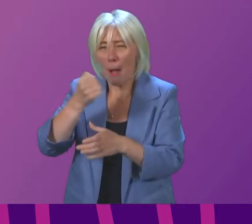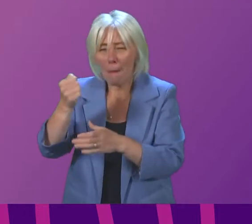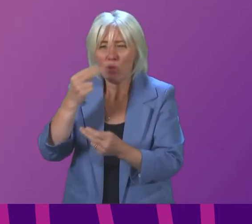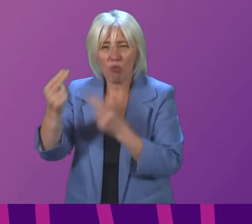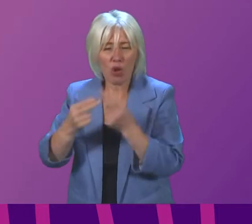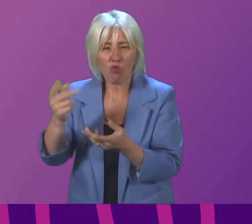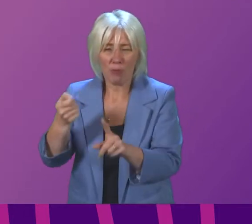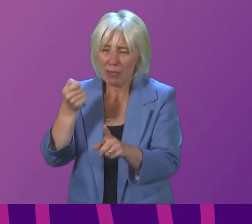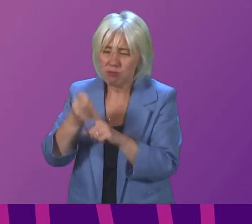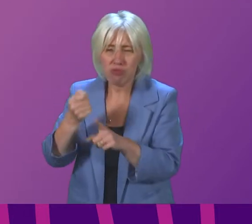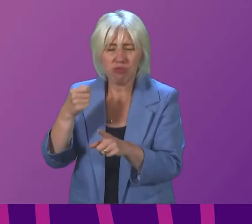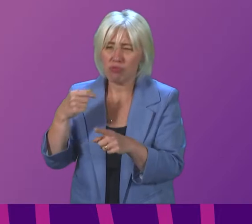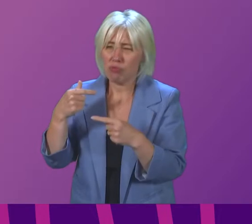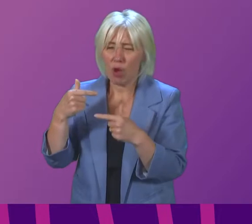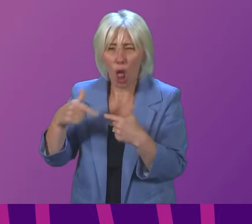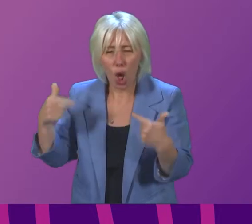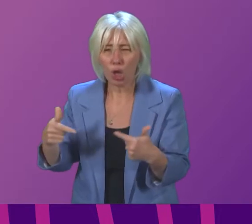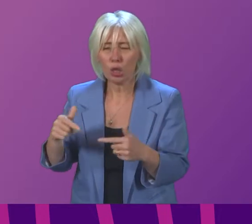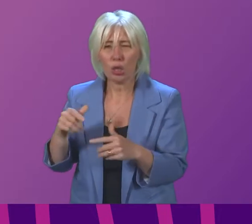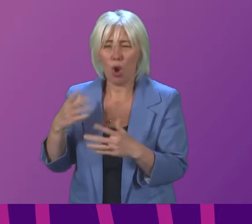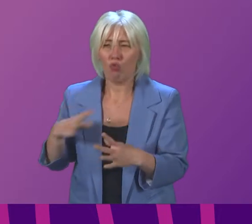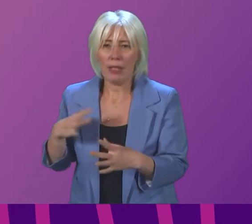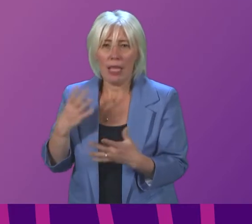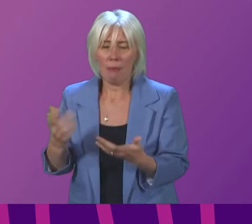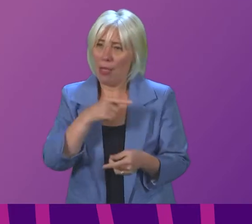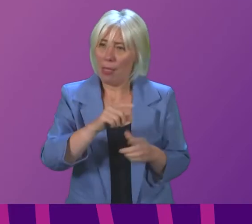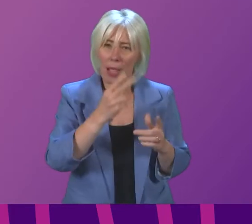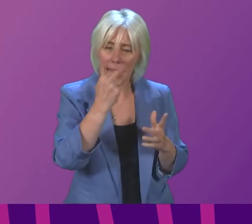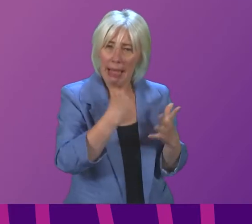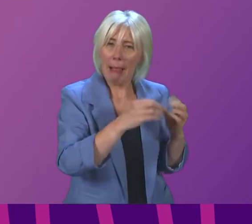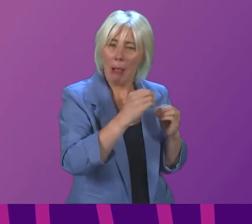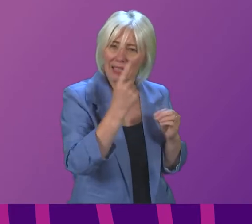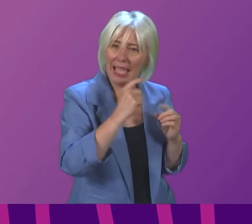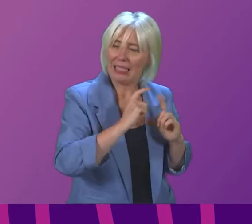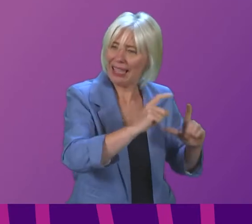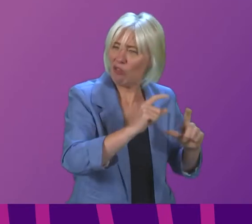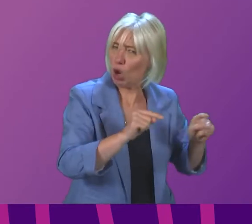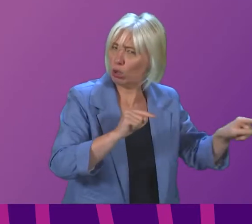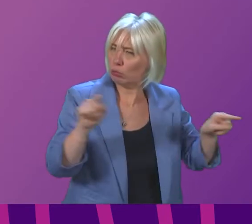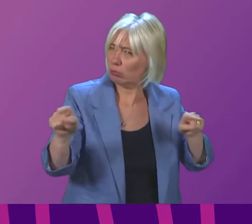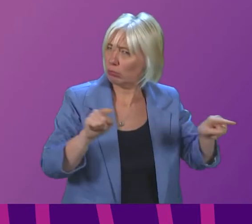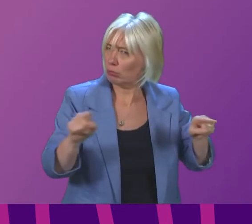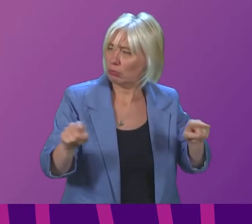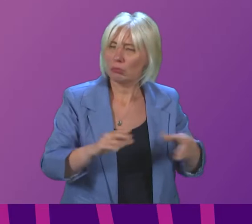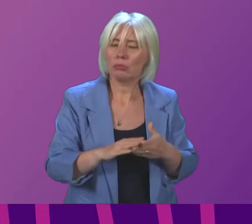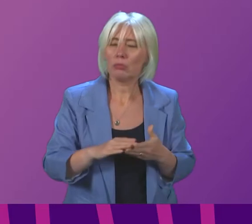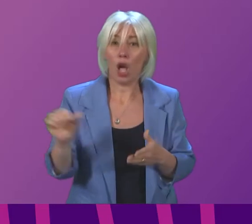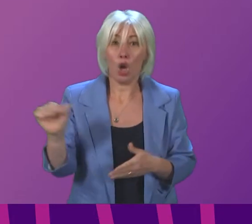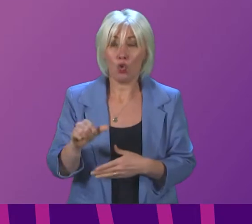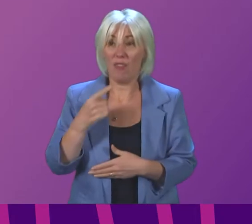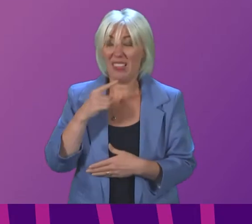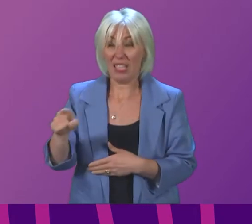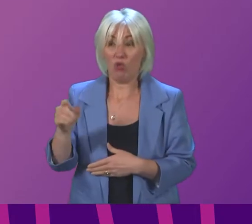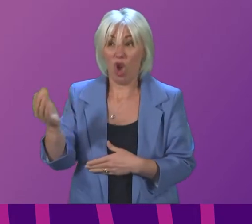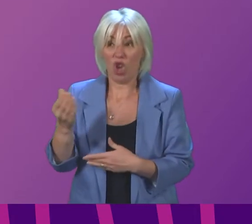the ongoing specific pressures on nightclubs First Minister I would have encouraged the member to listen